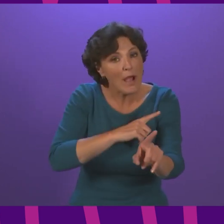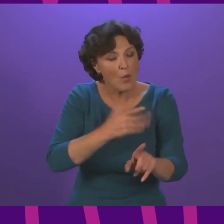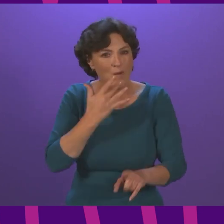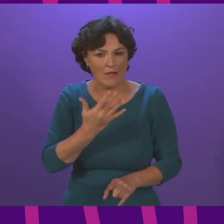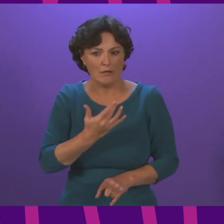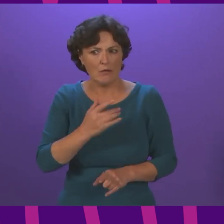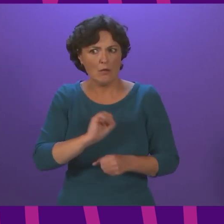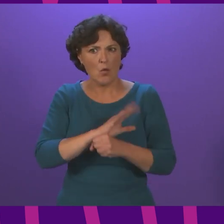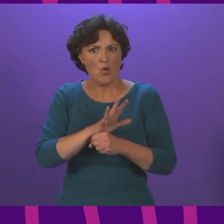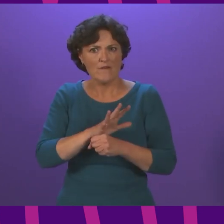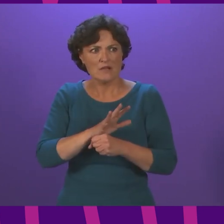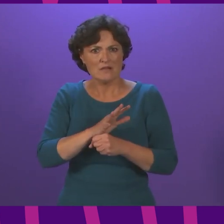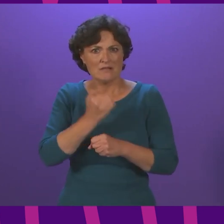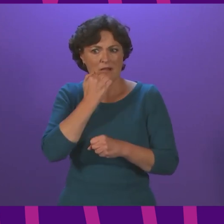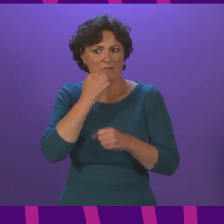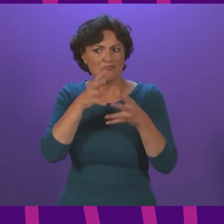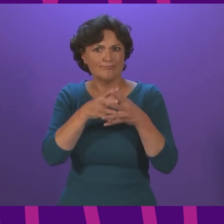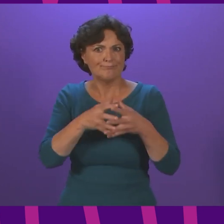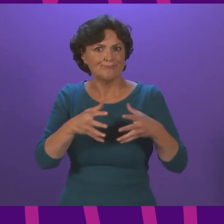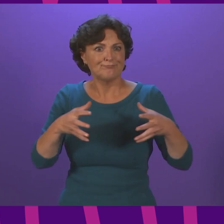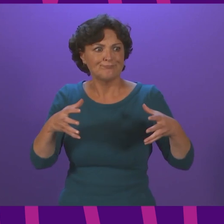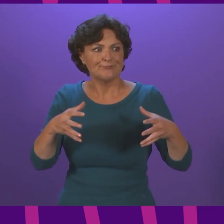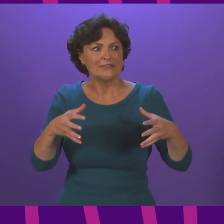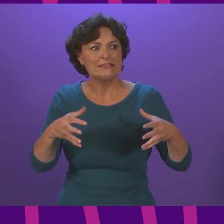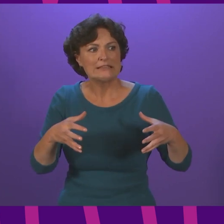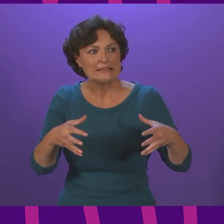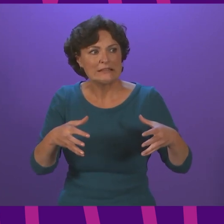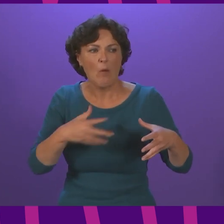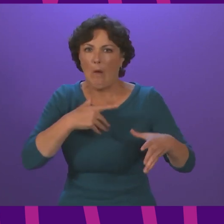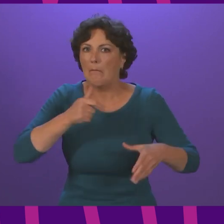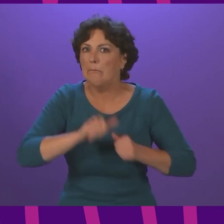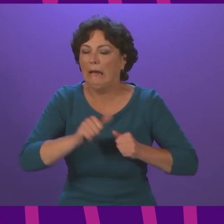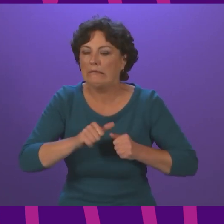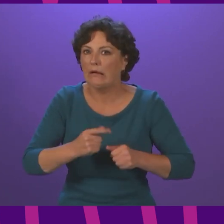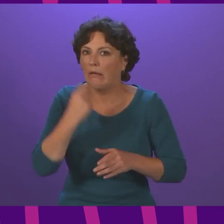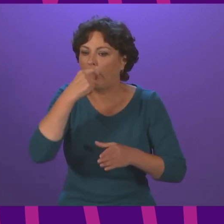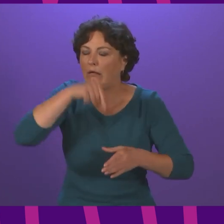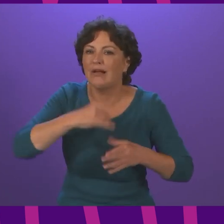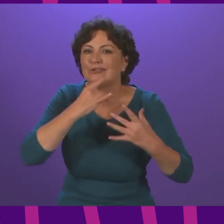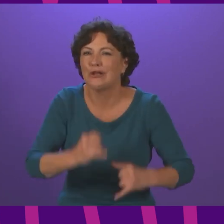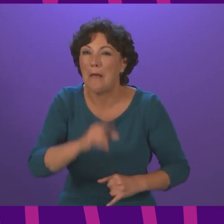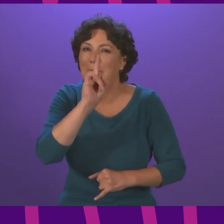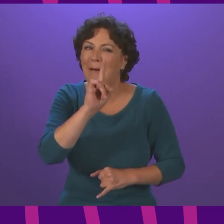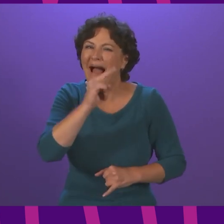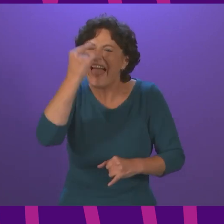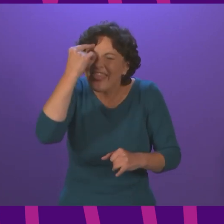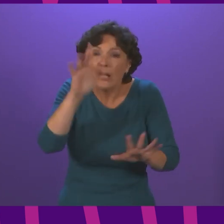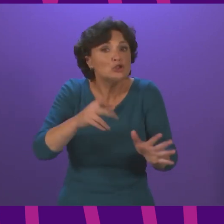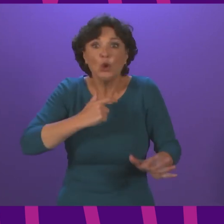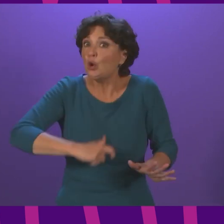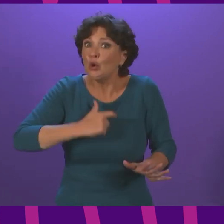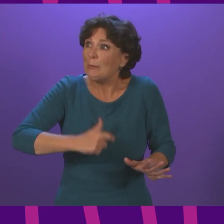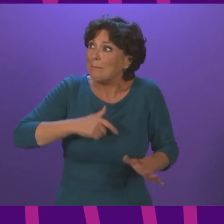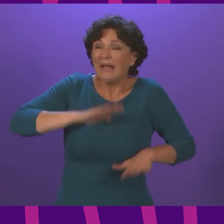anxious are possibly likely to do it more when cases fall again there may be a tendency to fall back in that and that's why